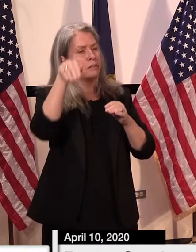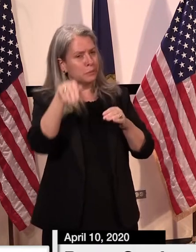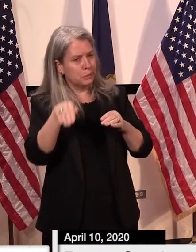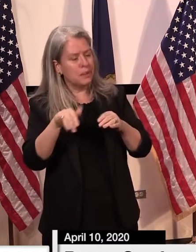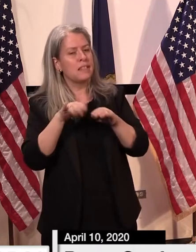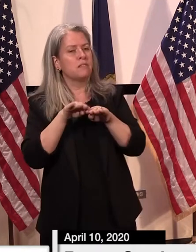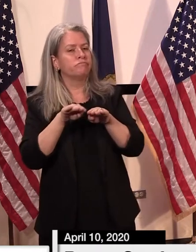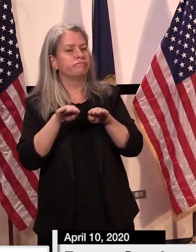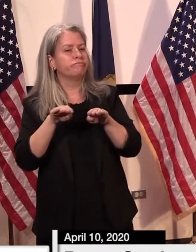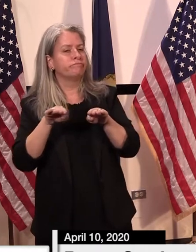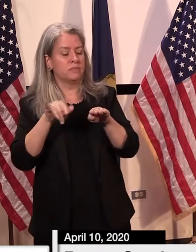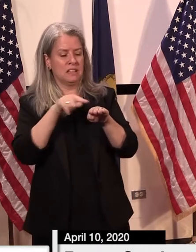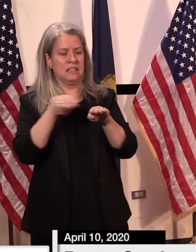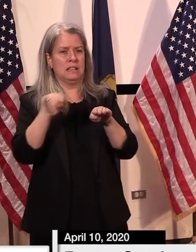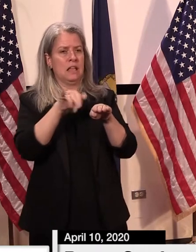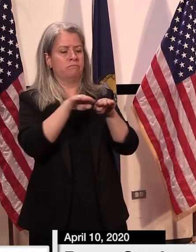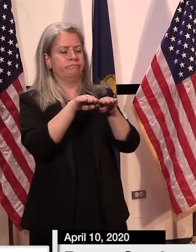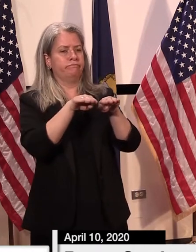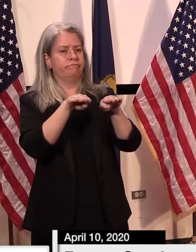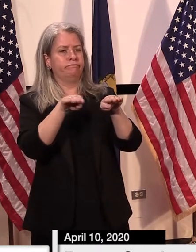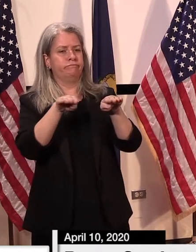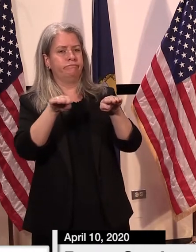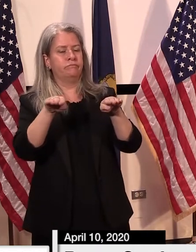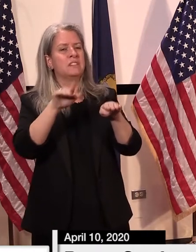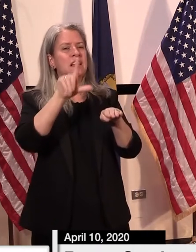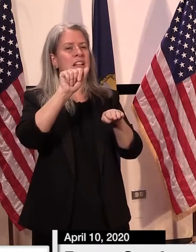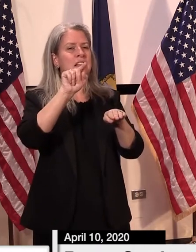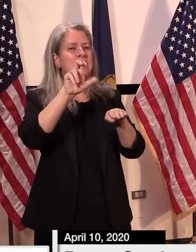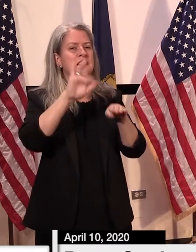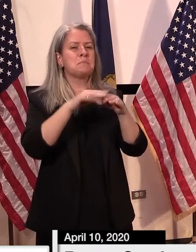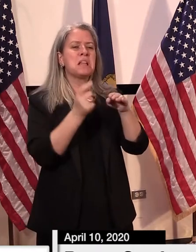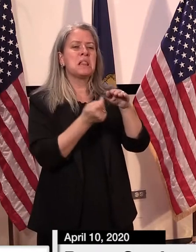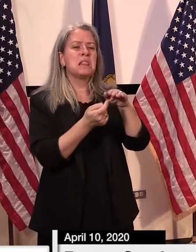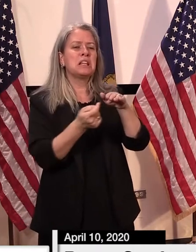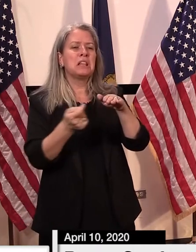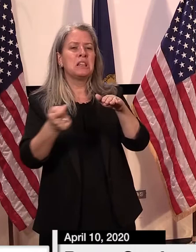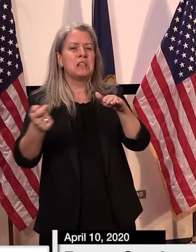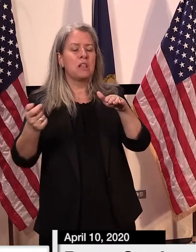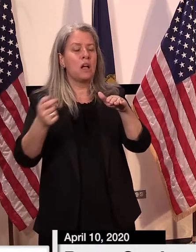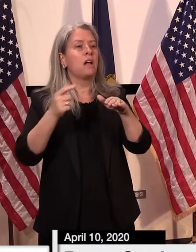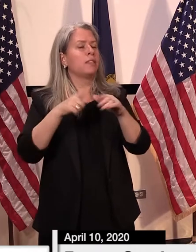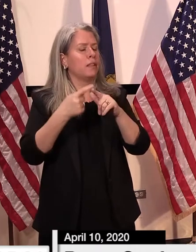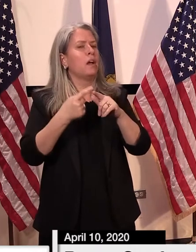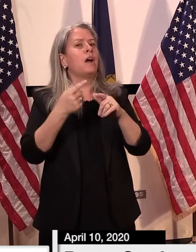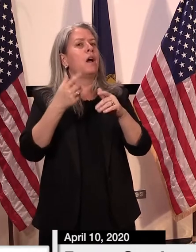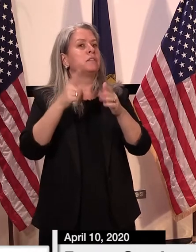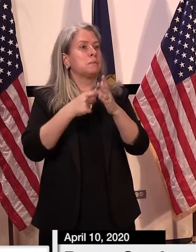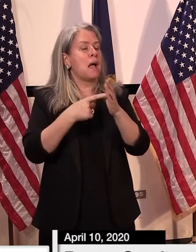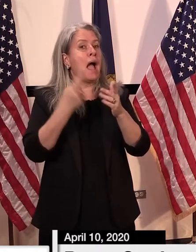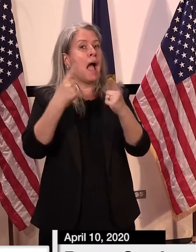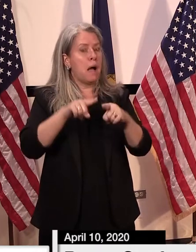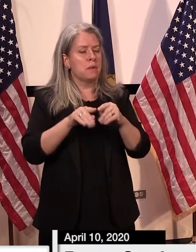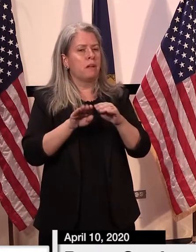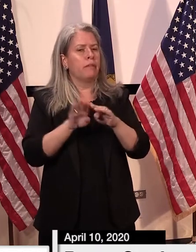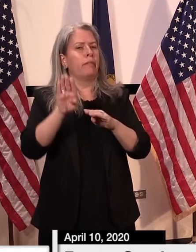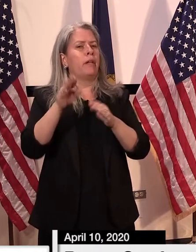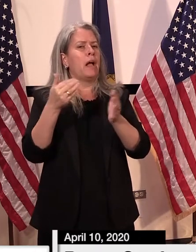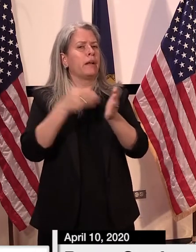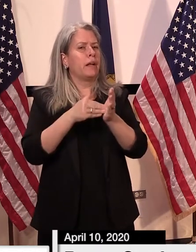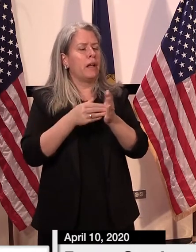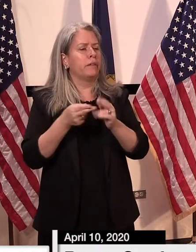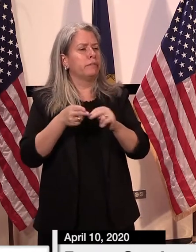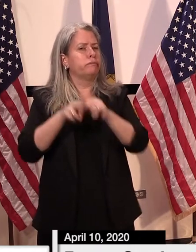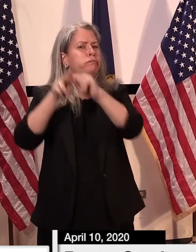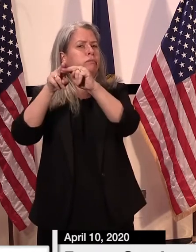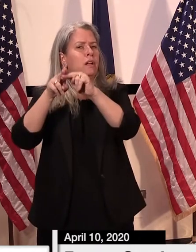we would hopefully be able to address with more of a containment strategy and not have to rely to the extent we